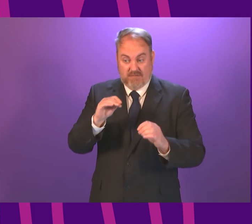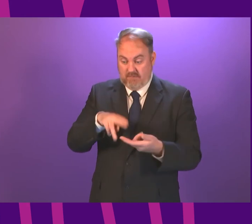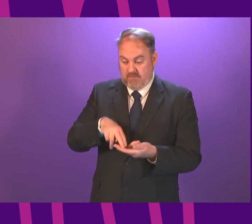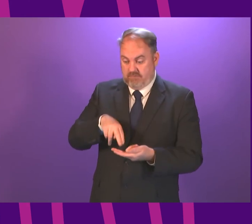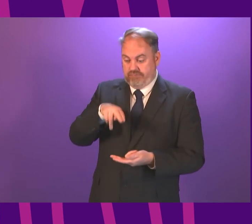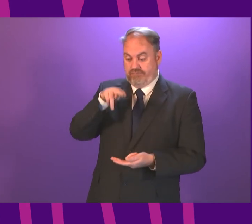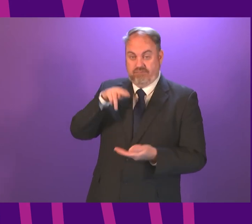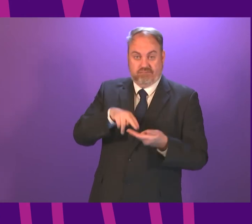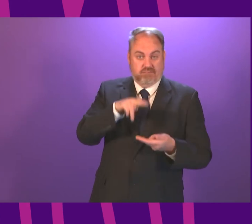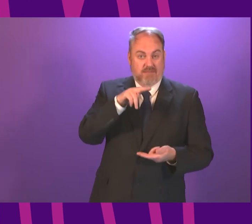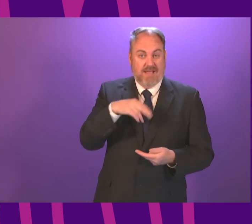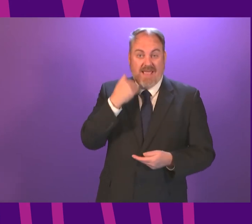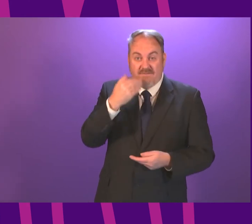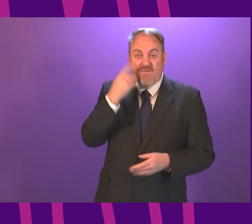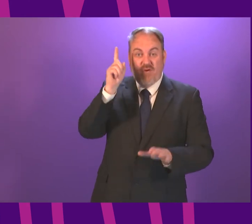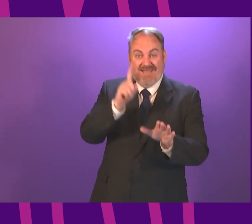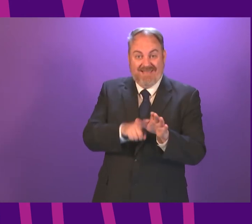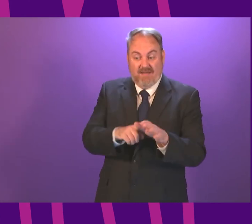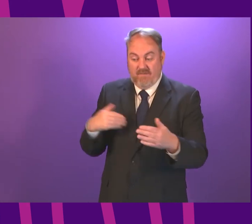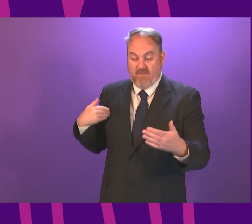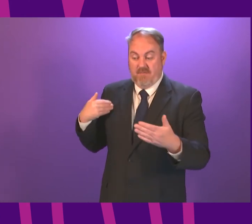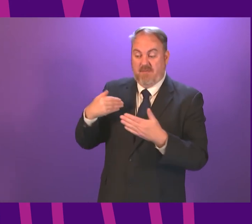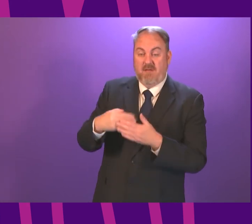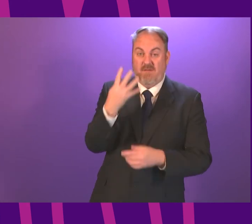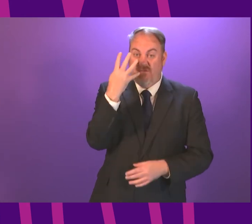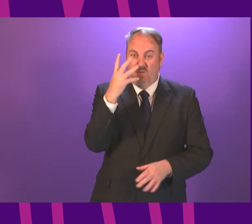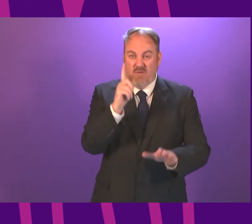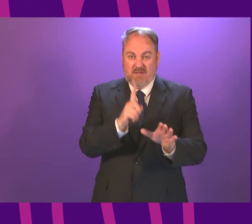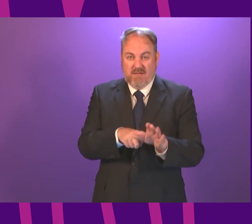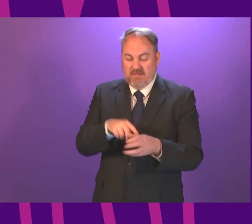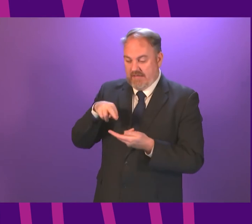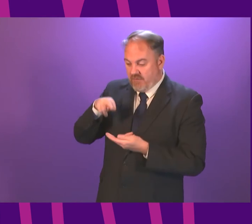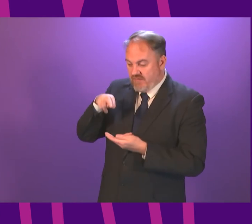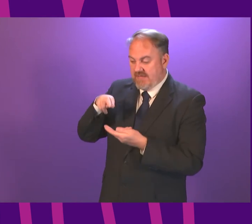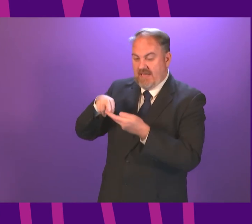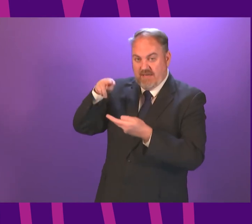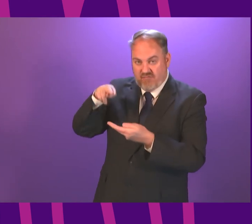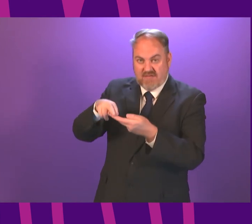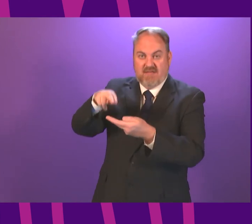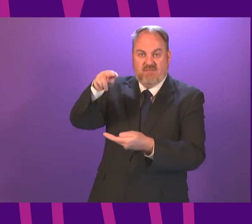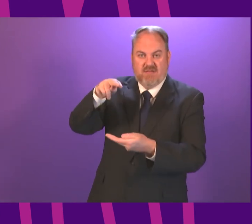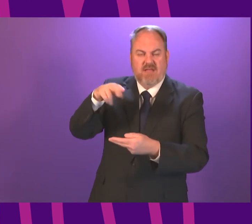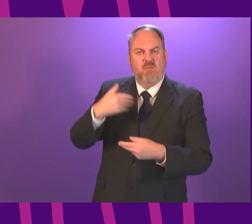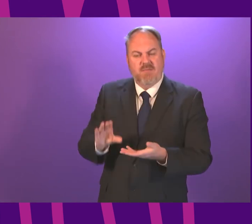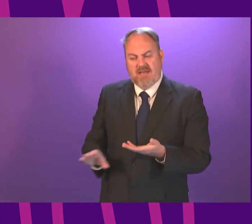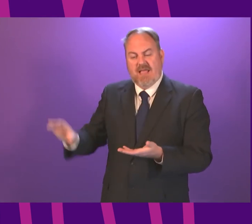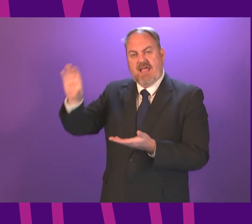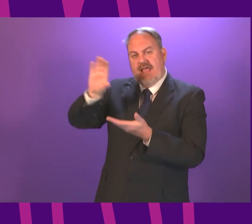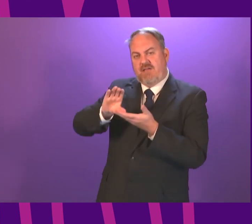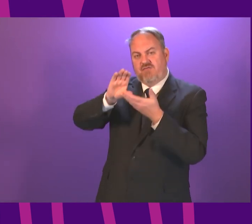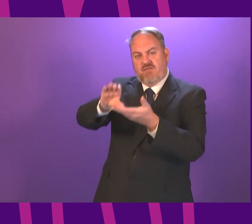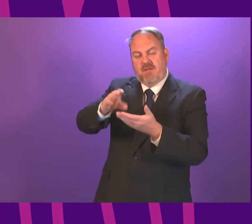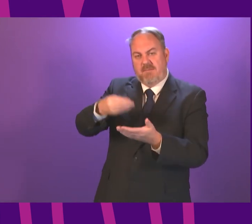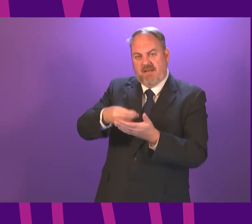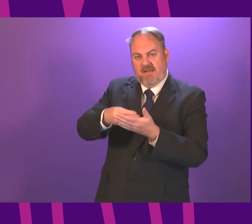think, in every single one of the last four years. There has been significant additional resource provided to local authorities in the face of Covid